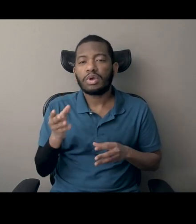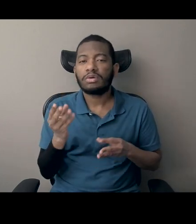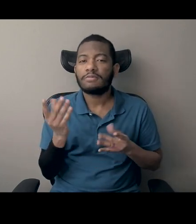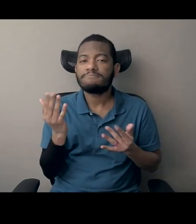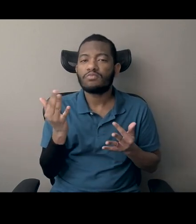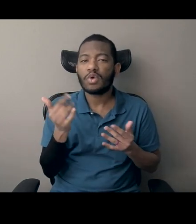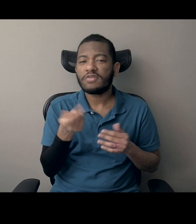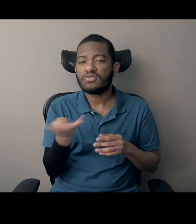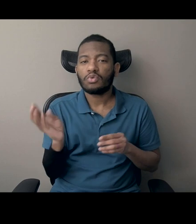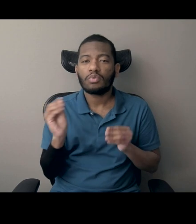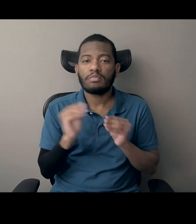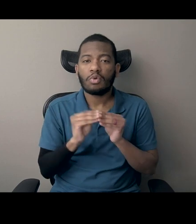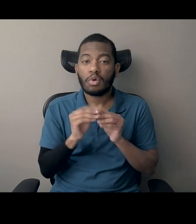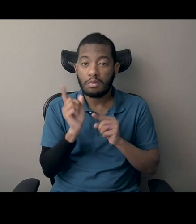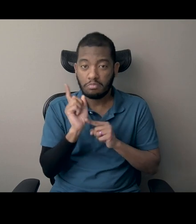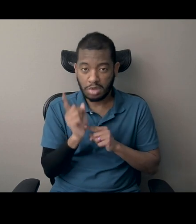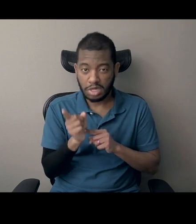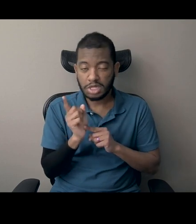Michelle.